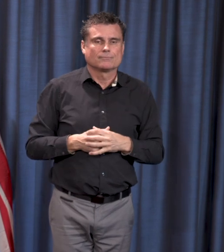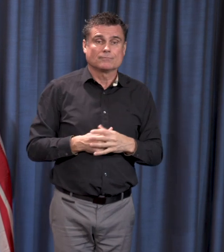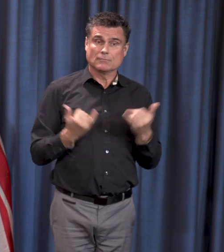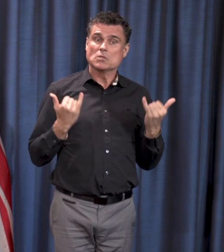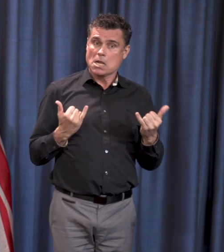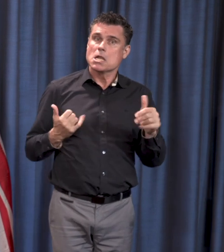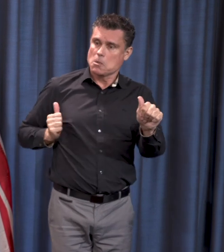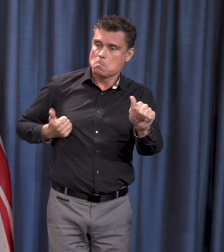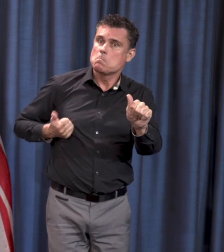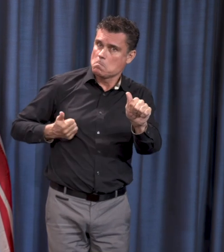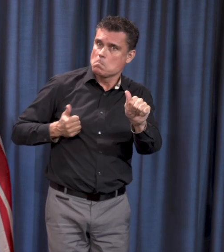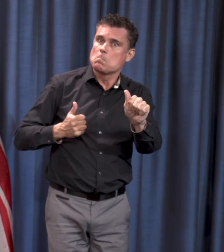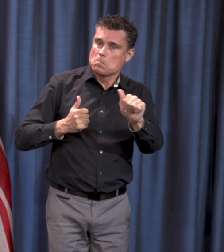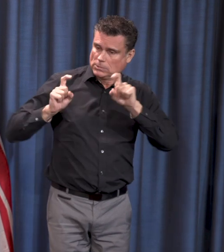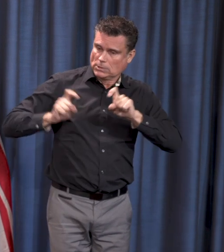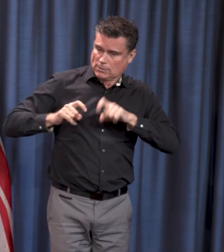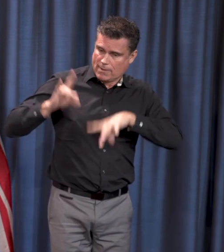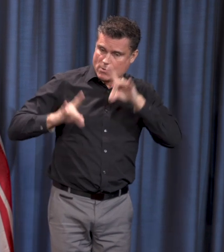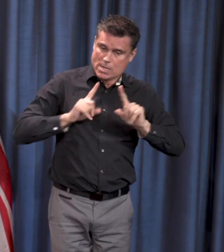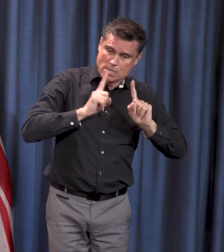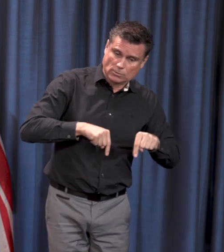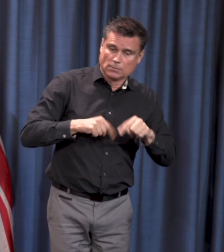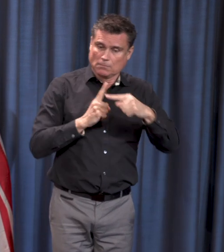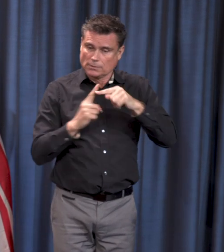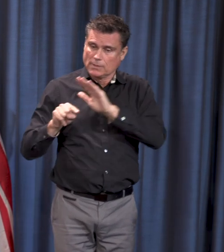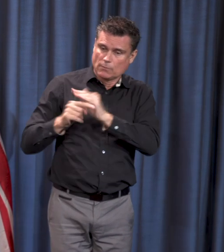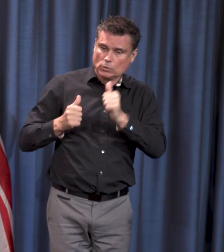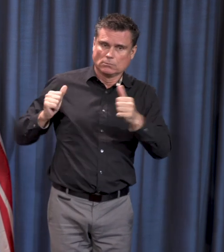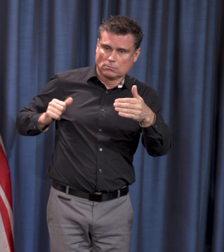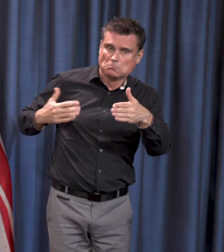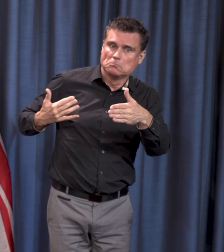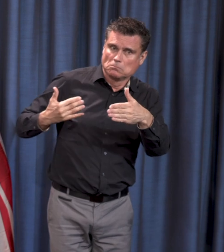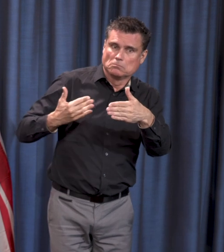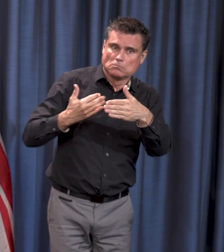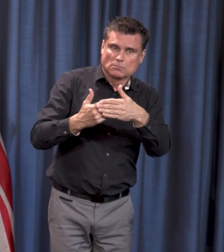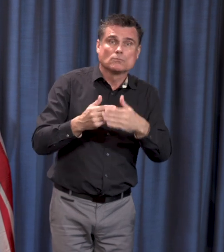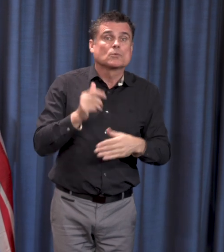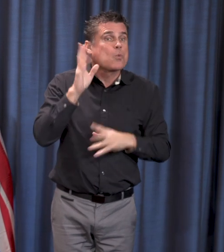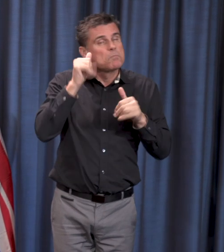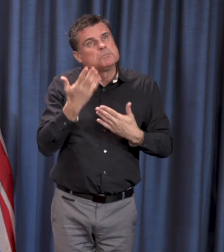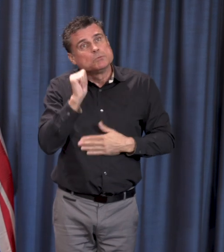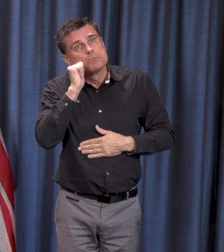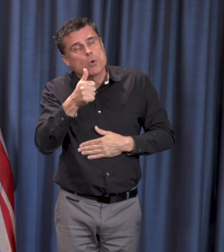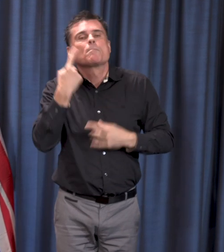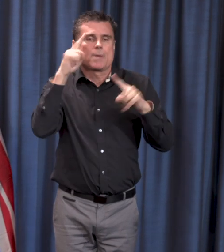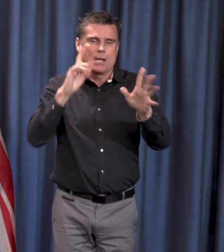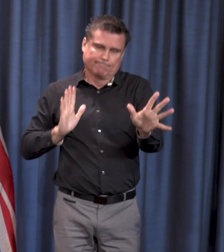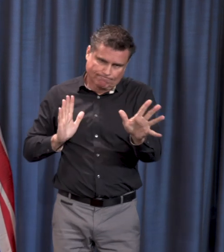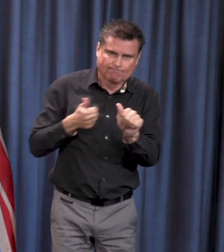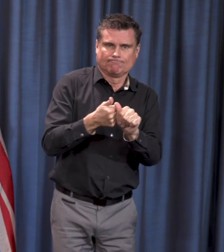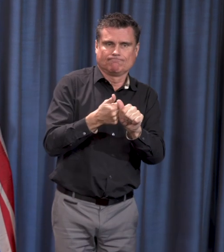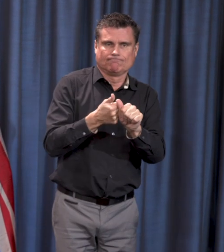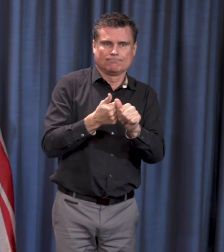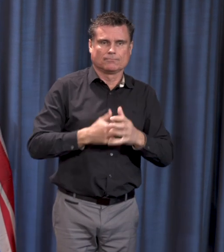it will be completely resolved by the end of today or tomorrow. So that is great. We've also ramped up the capacity so